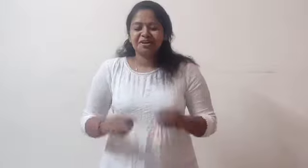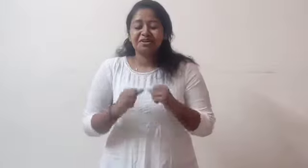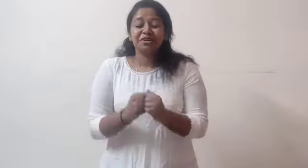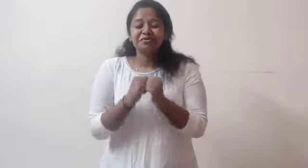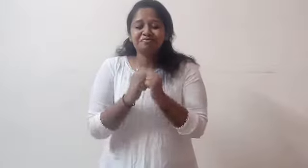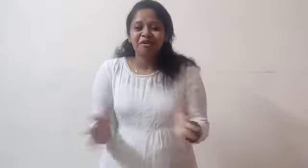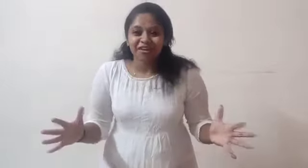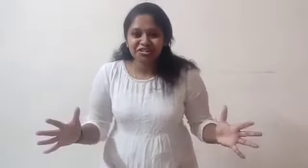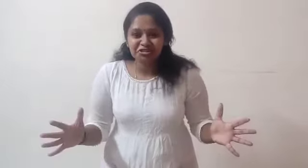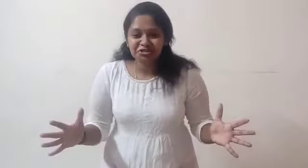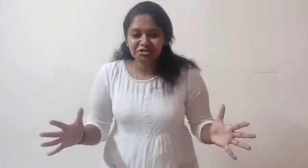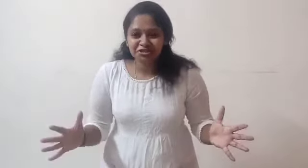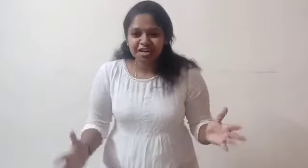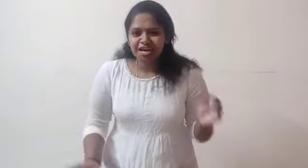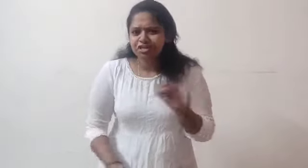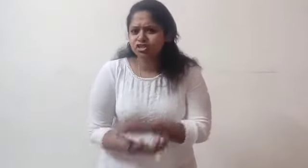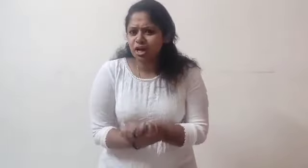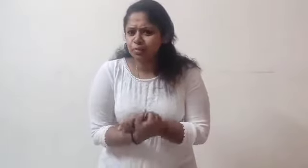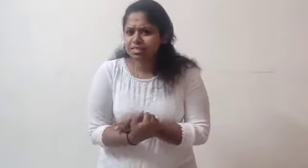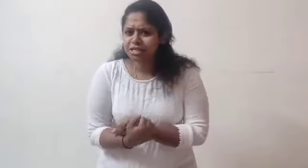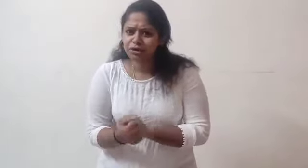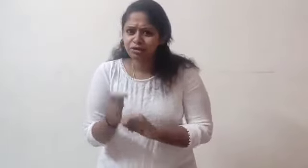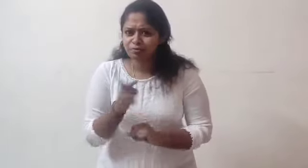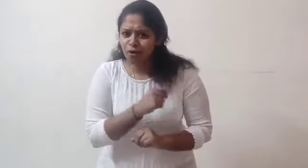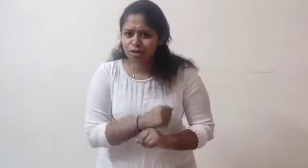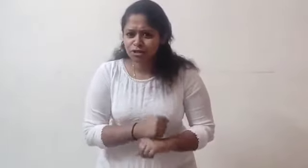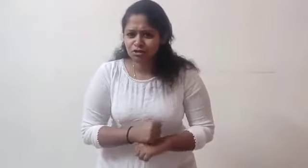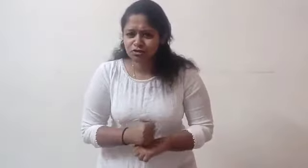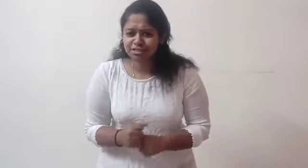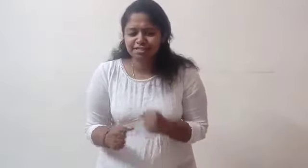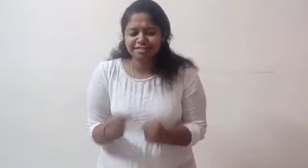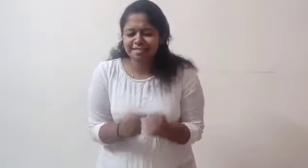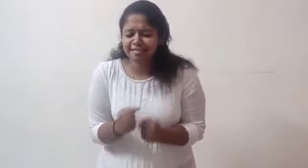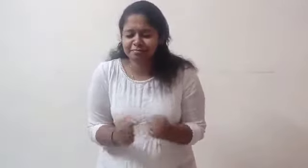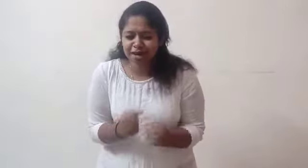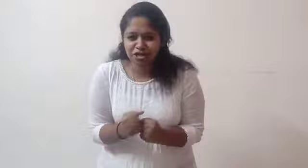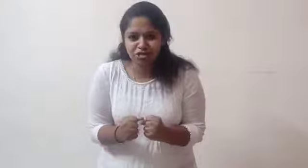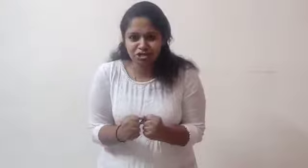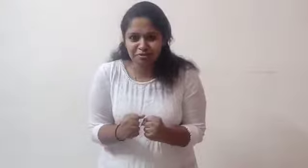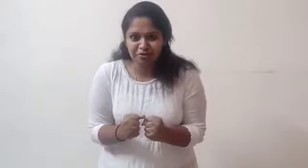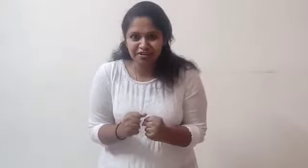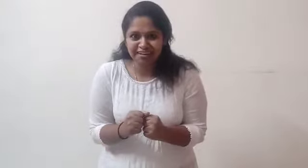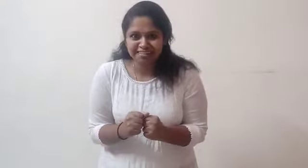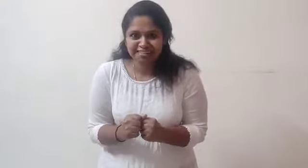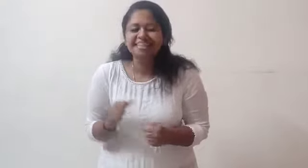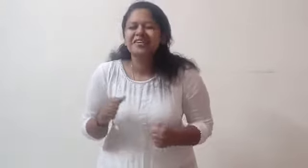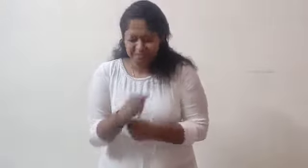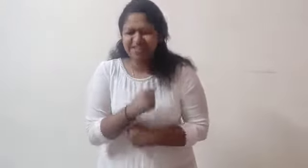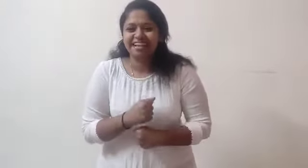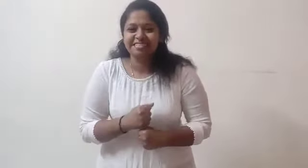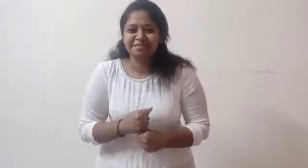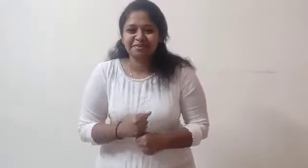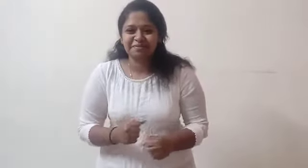Good morning children! Shall we sing a good morning song and get some energy in the morning? Let's go!